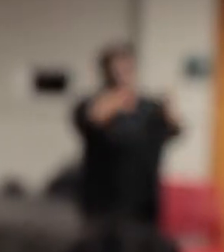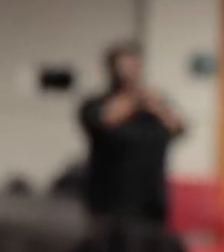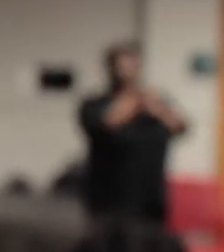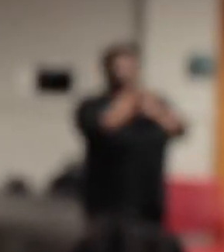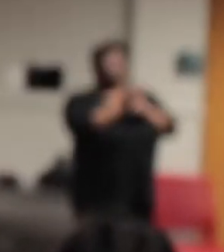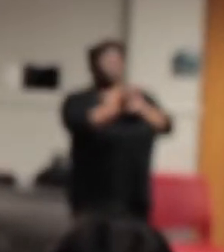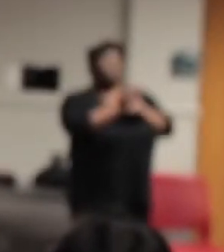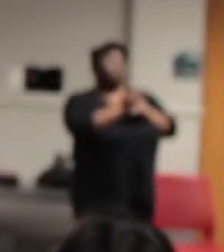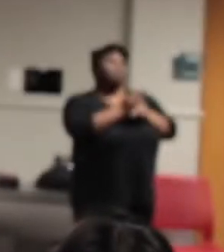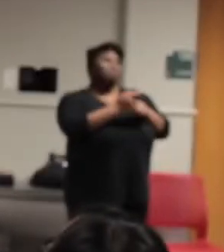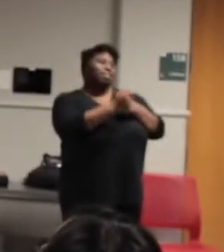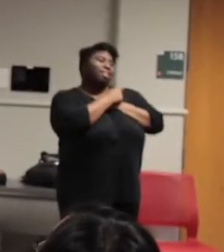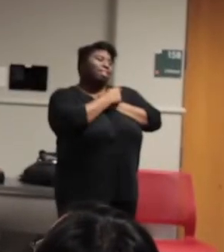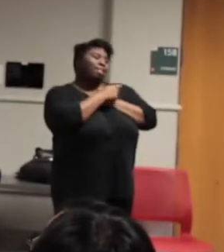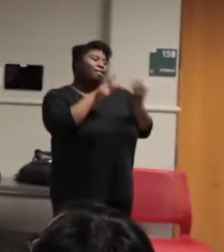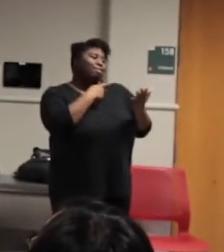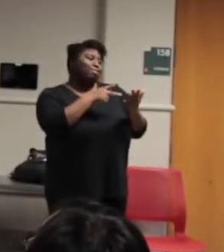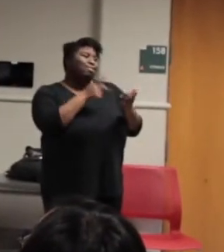In Adulation.